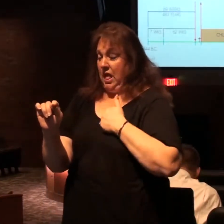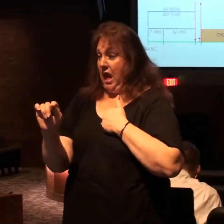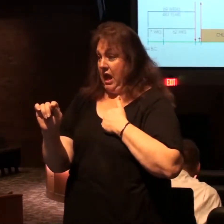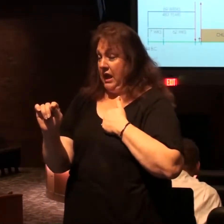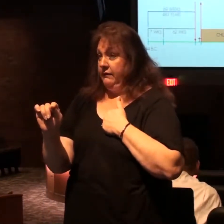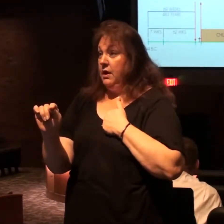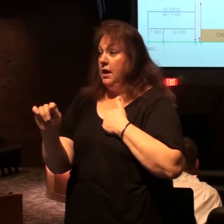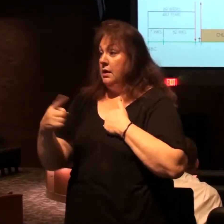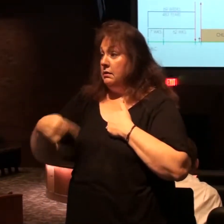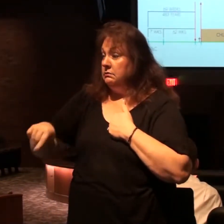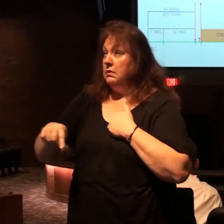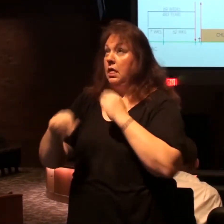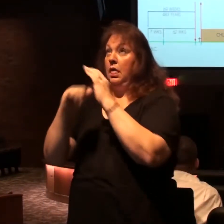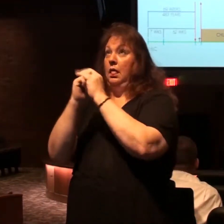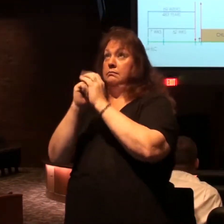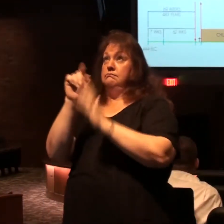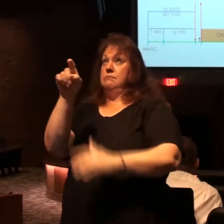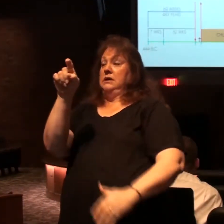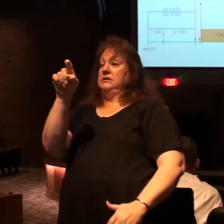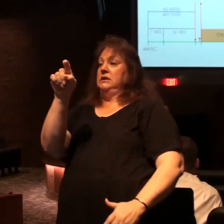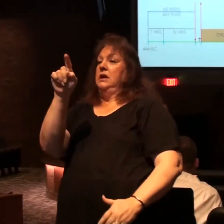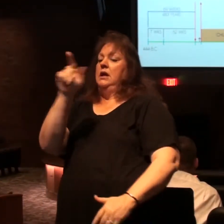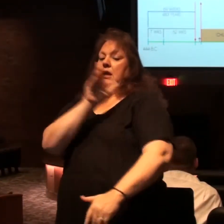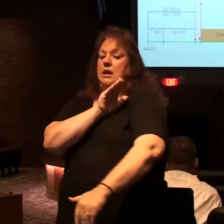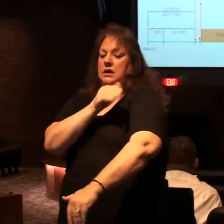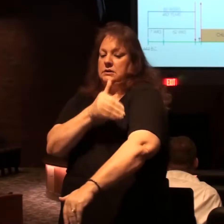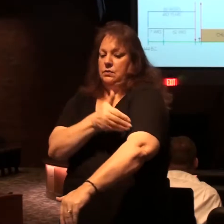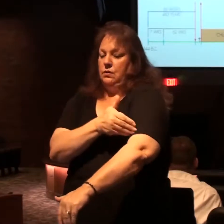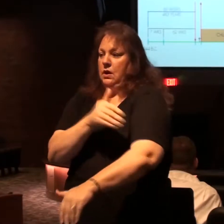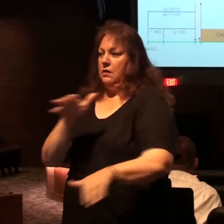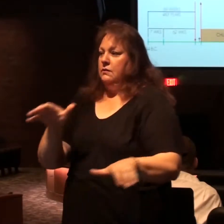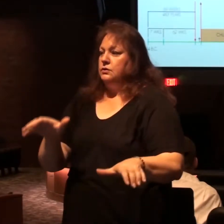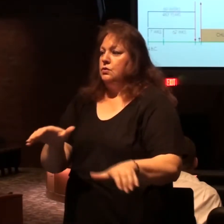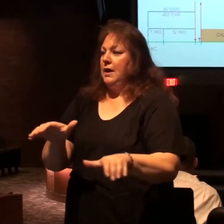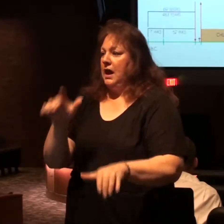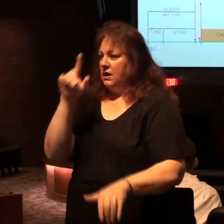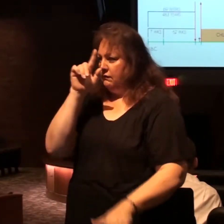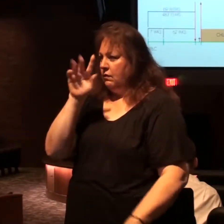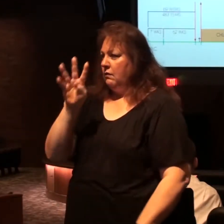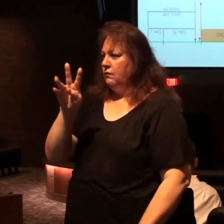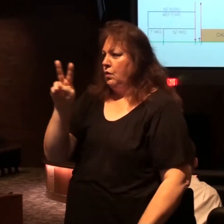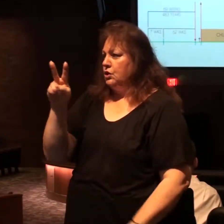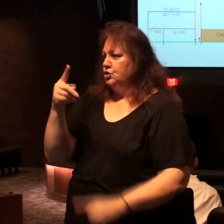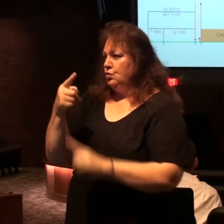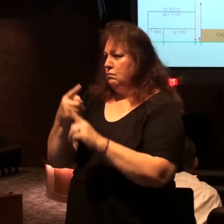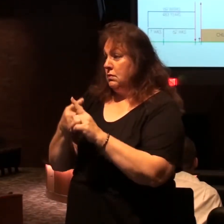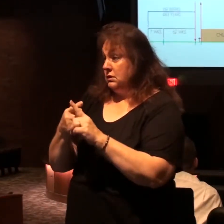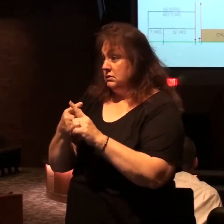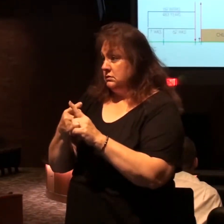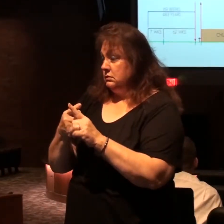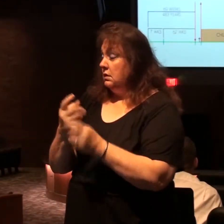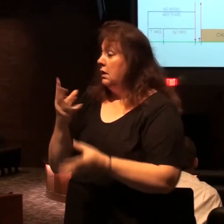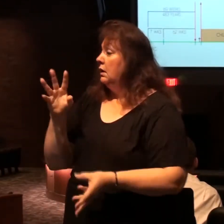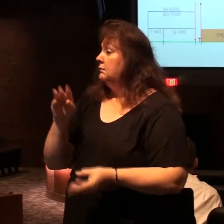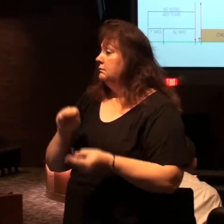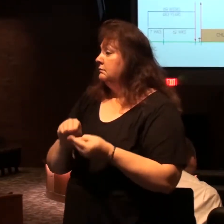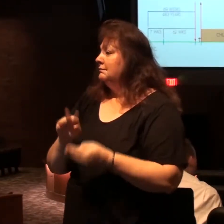now to be worshipped he'll have authority to act for 42 months that's three and a half years